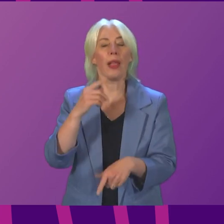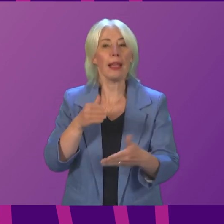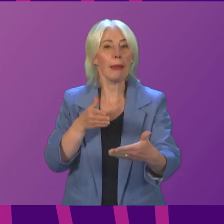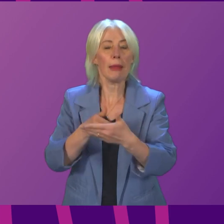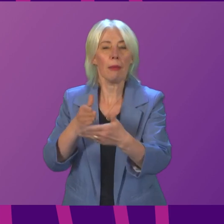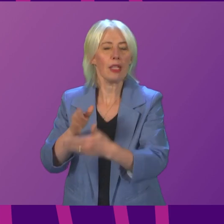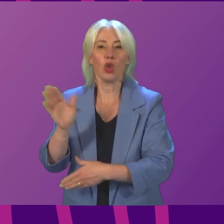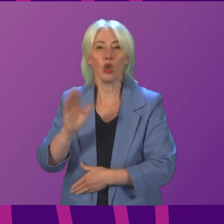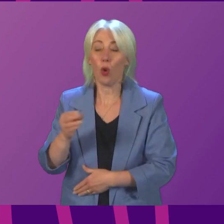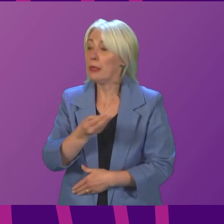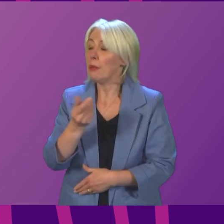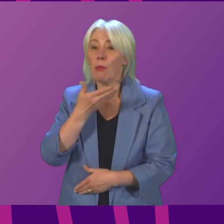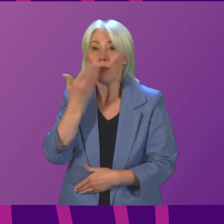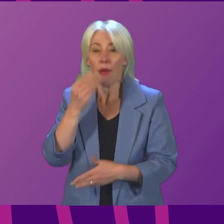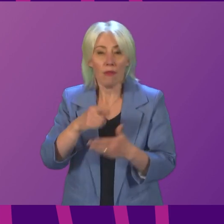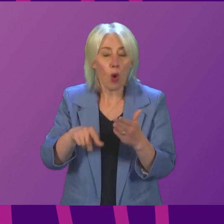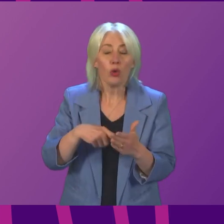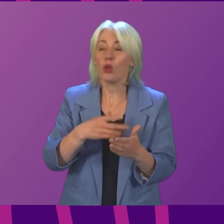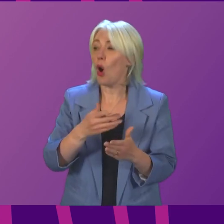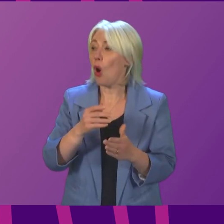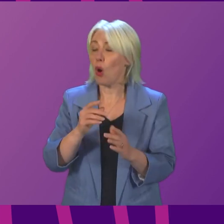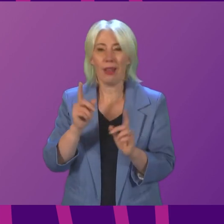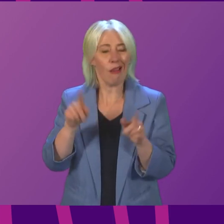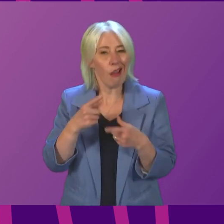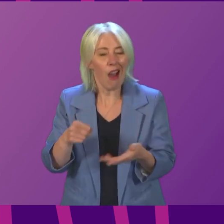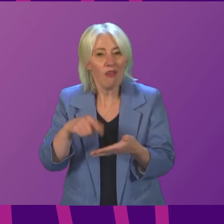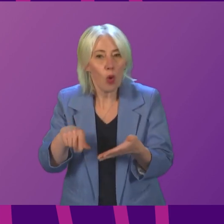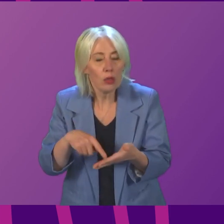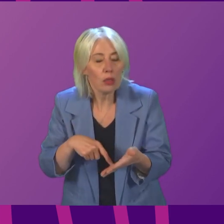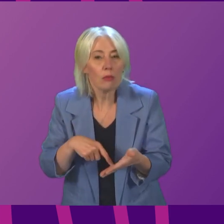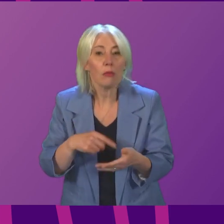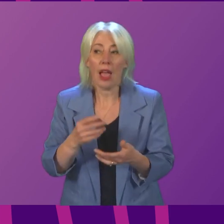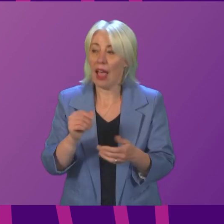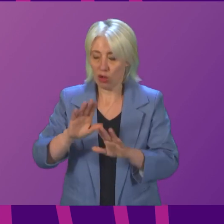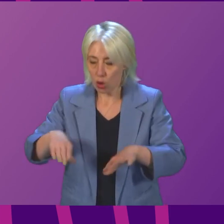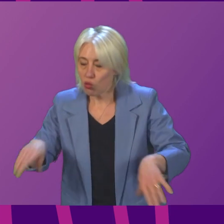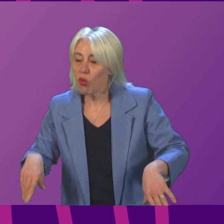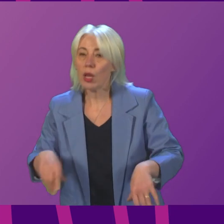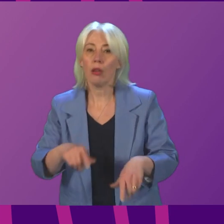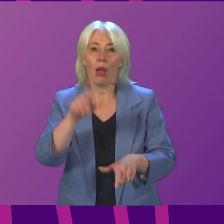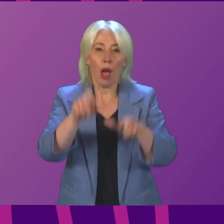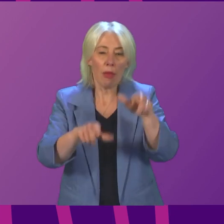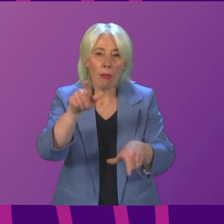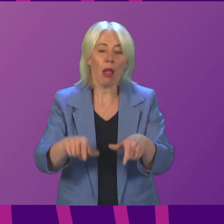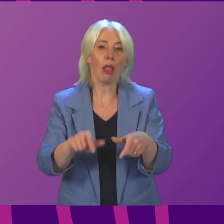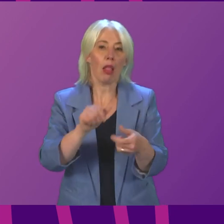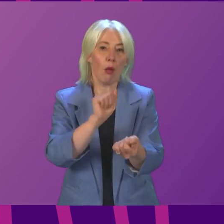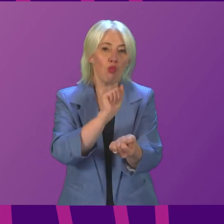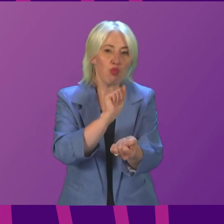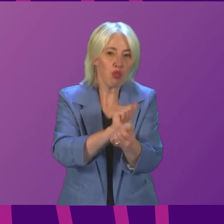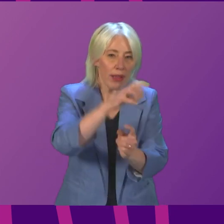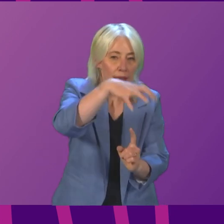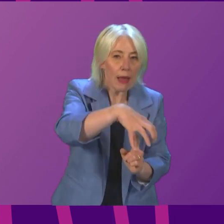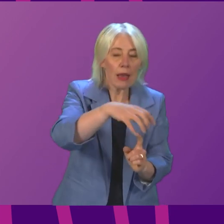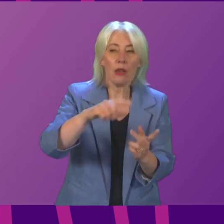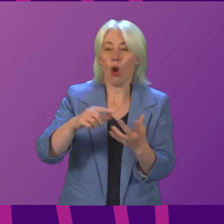those without votes or the ability to vote. There are children and people imprisoned by illness and those